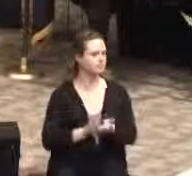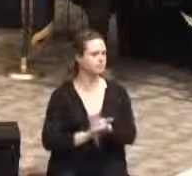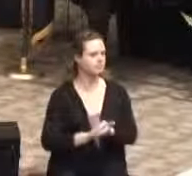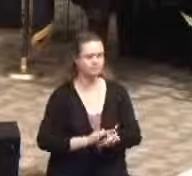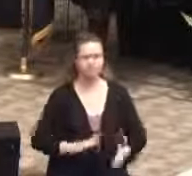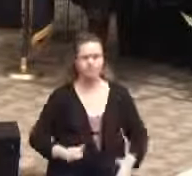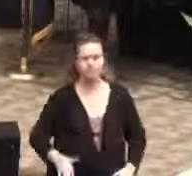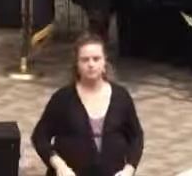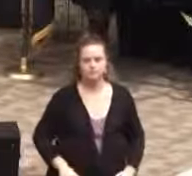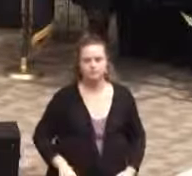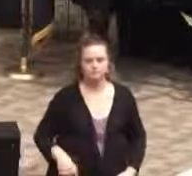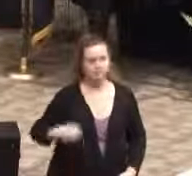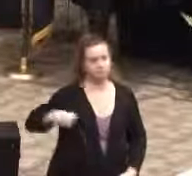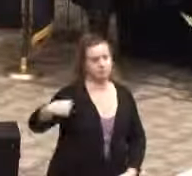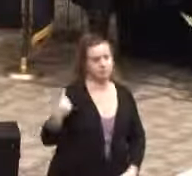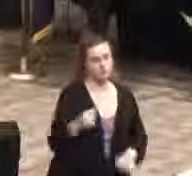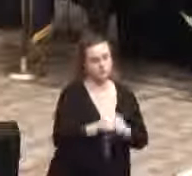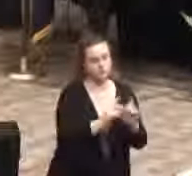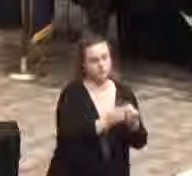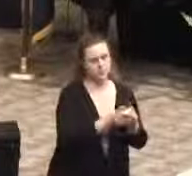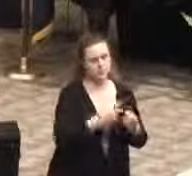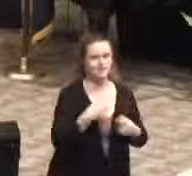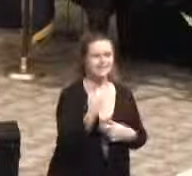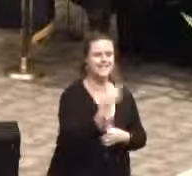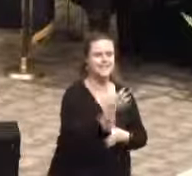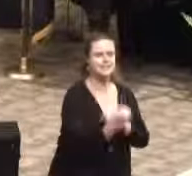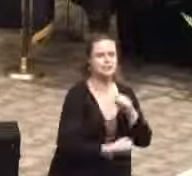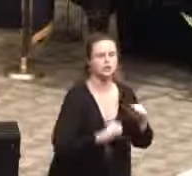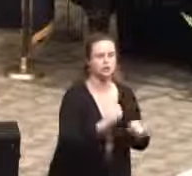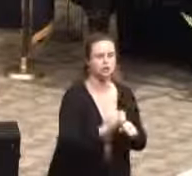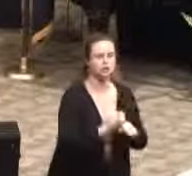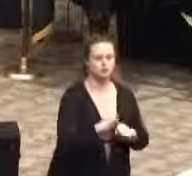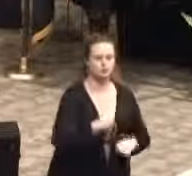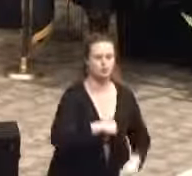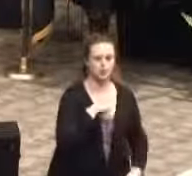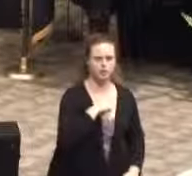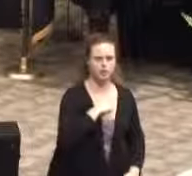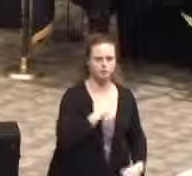I have a 19-year career with the department and a very proud and successful one.